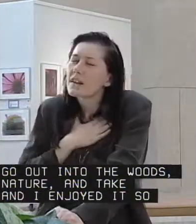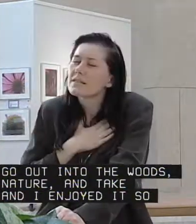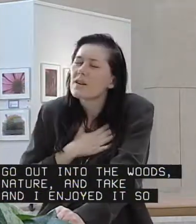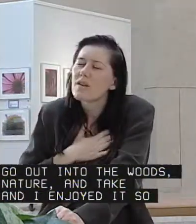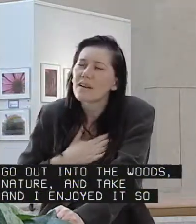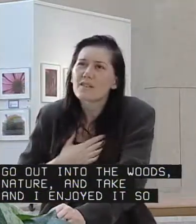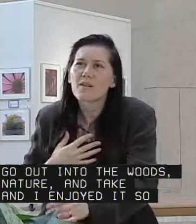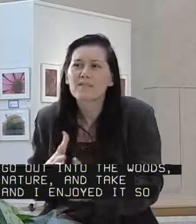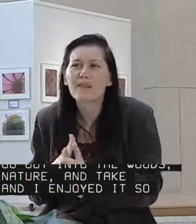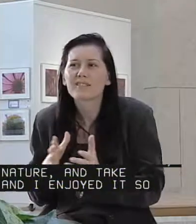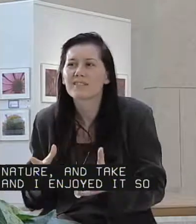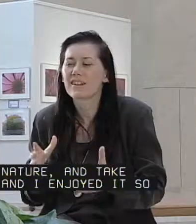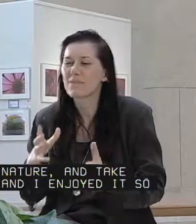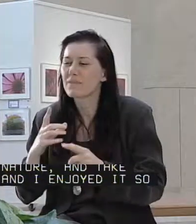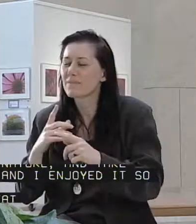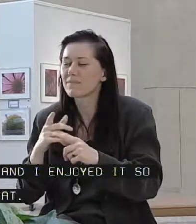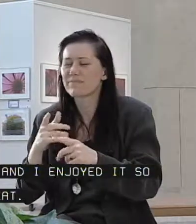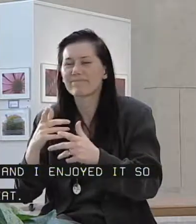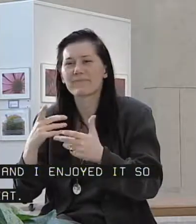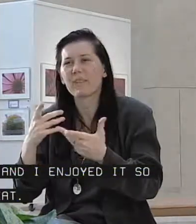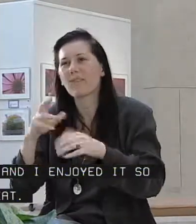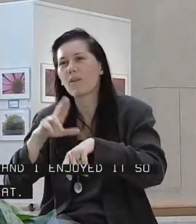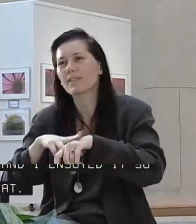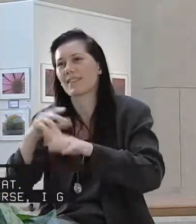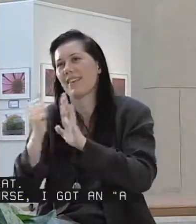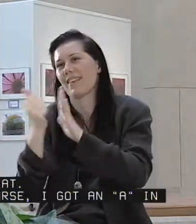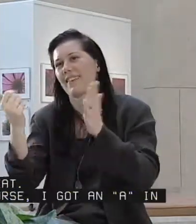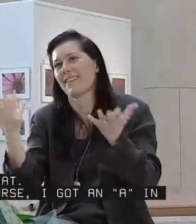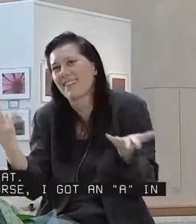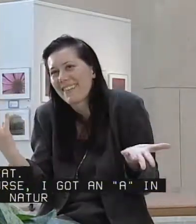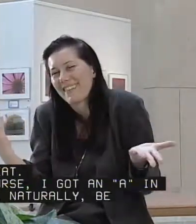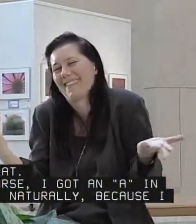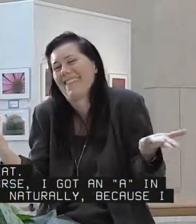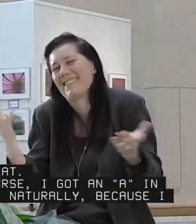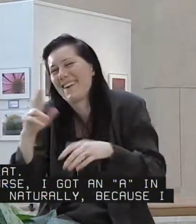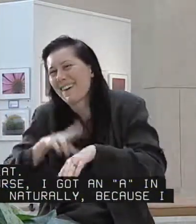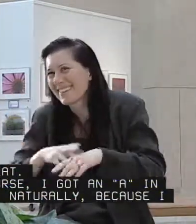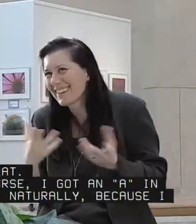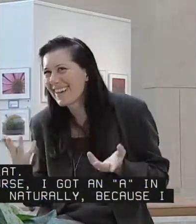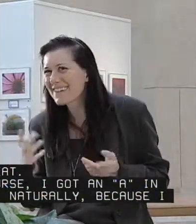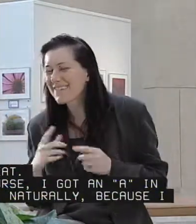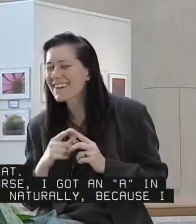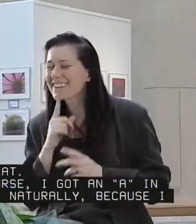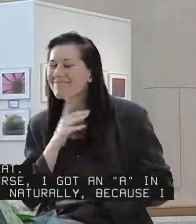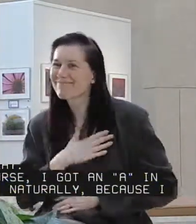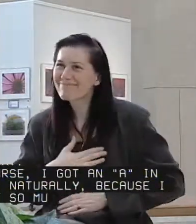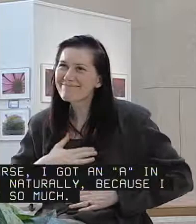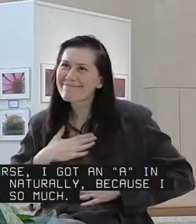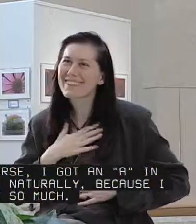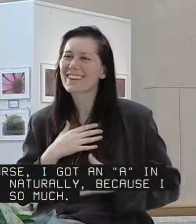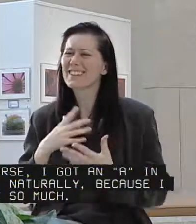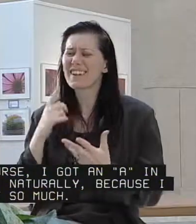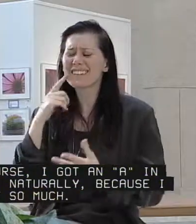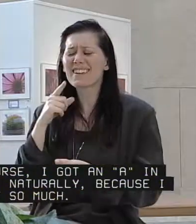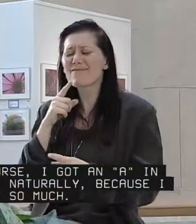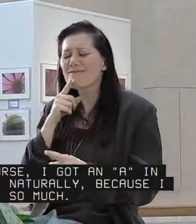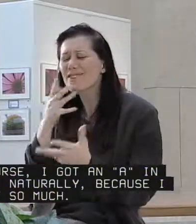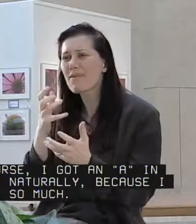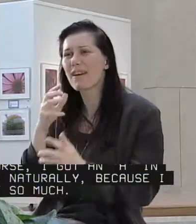And I enjoyed it so much. It was great. And, of course, I got an A in the class, naturally, because I enjoyed it so much. And